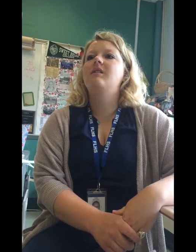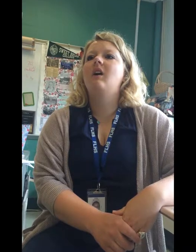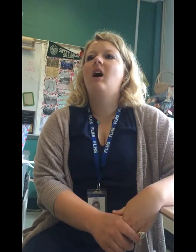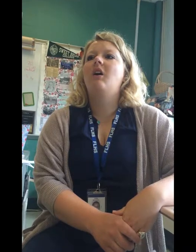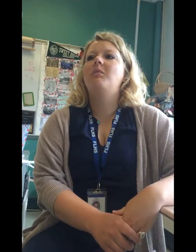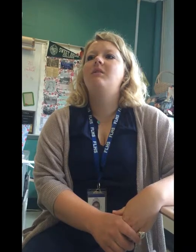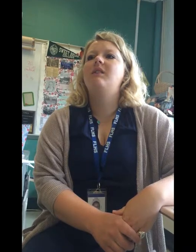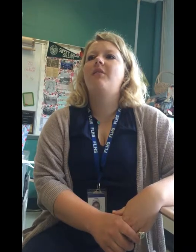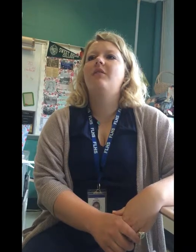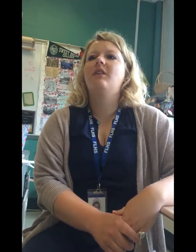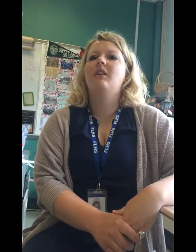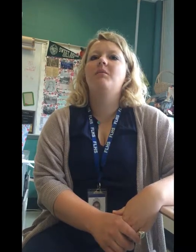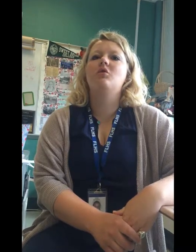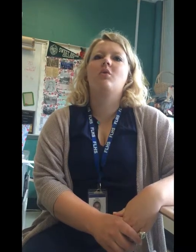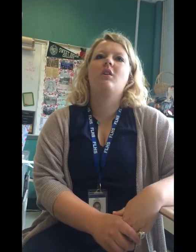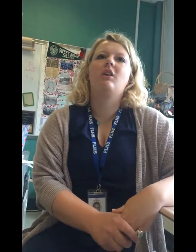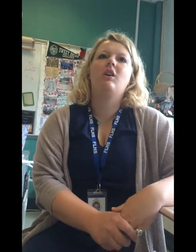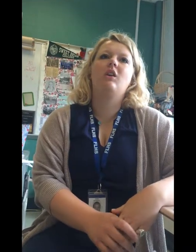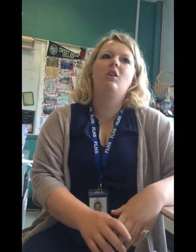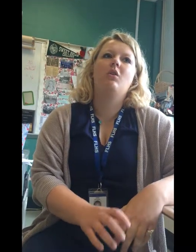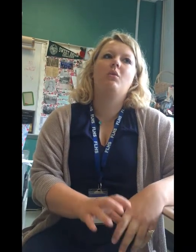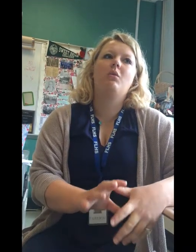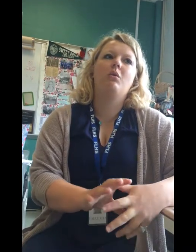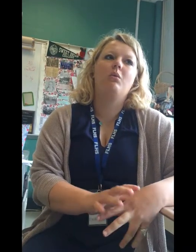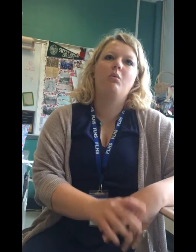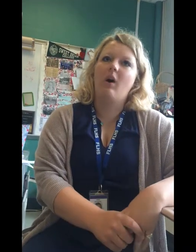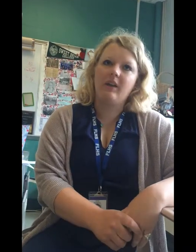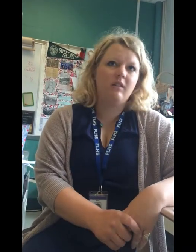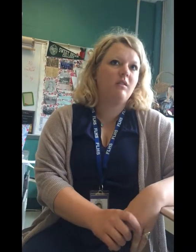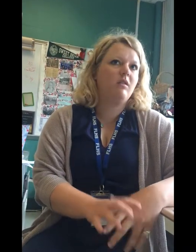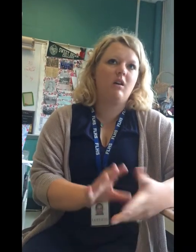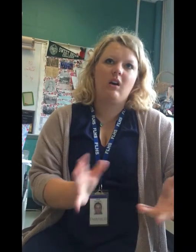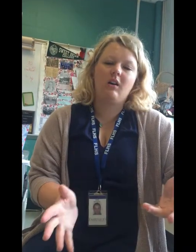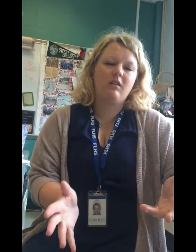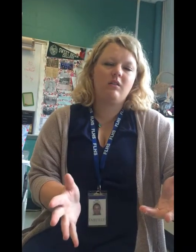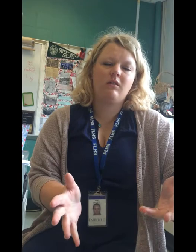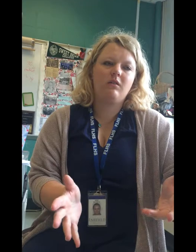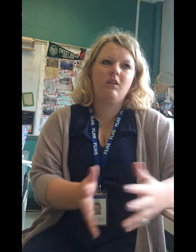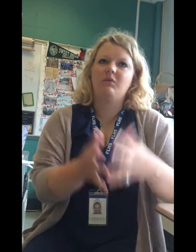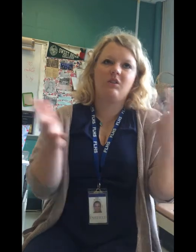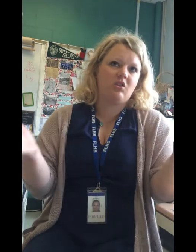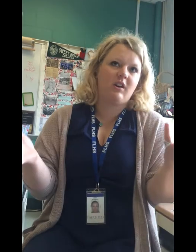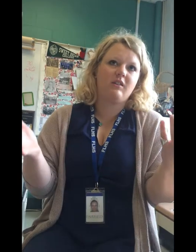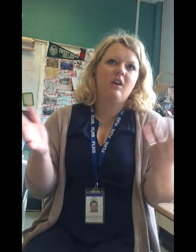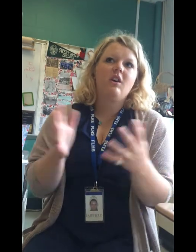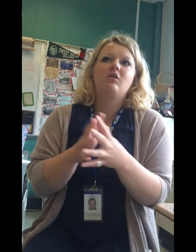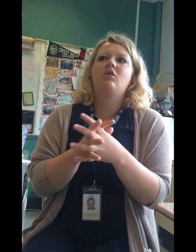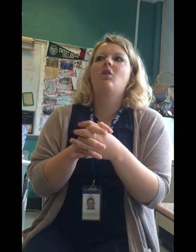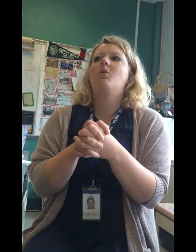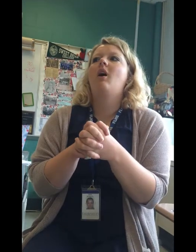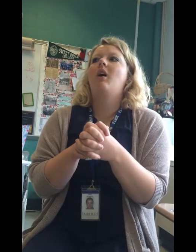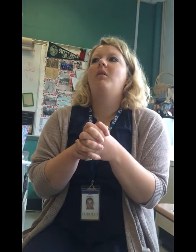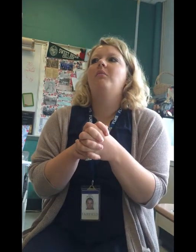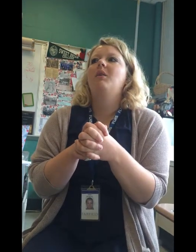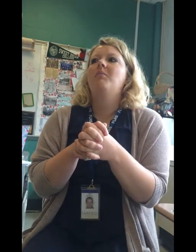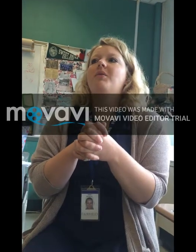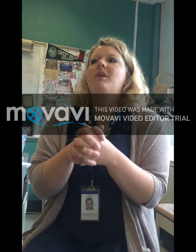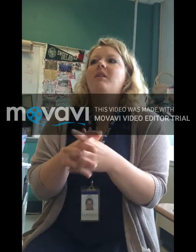definitely a majority white district. But the